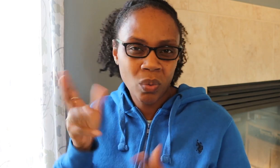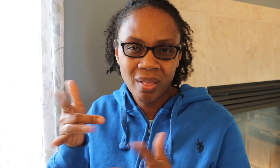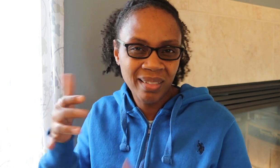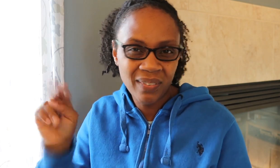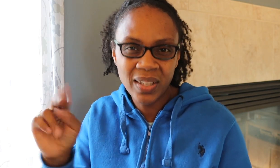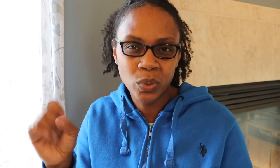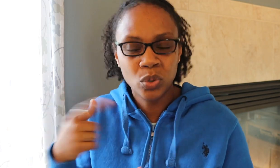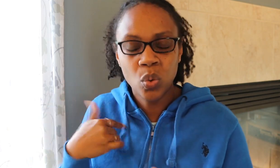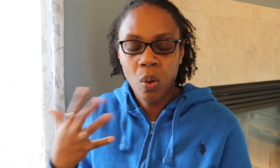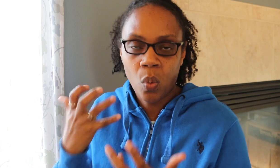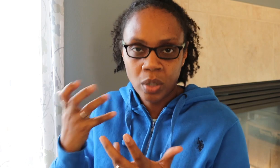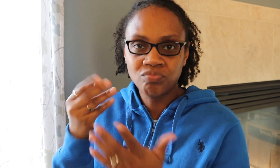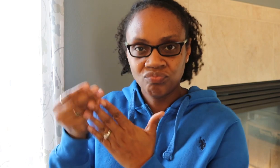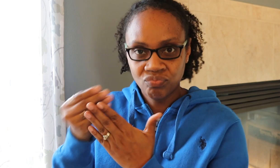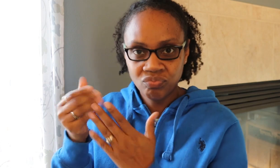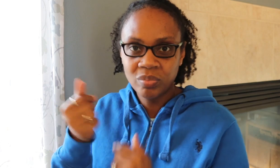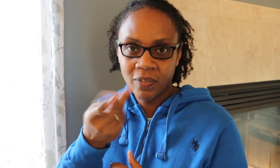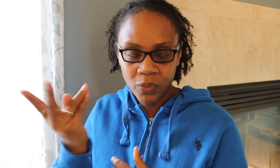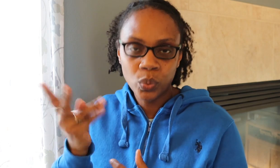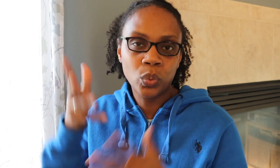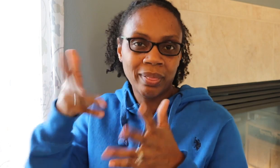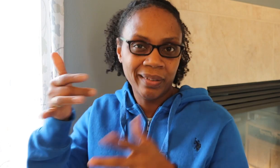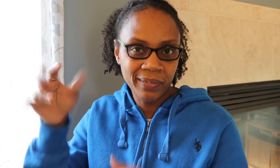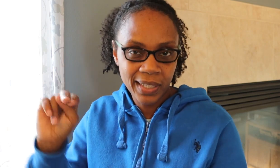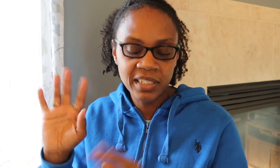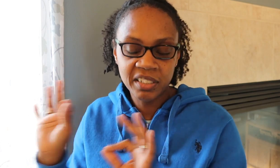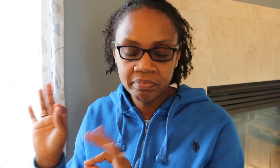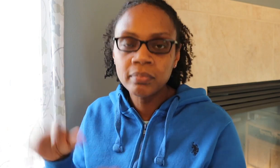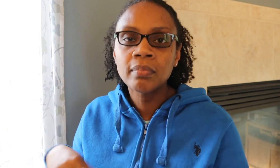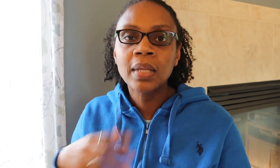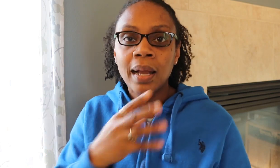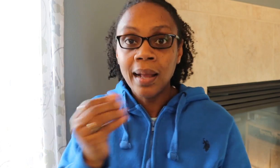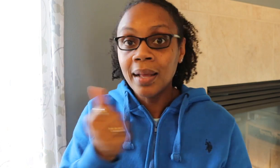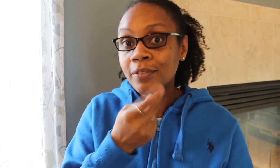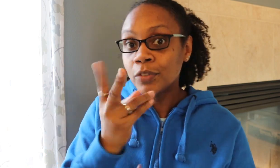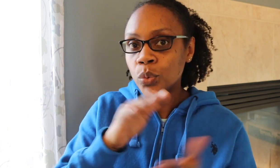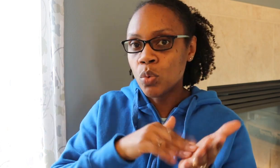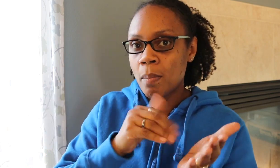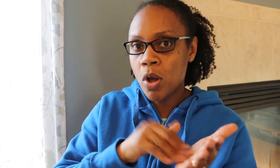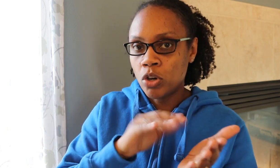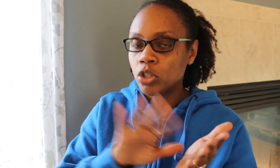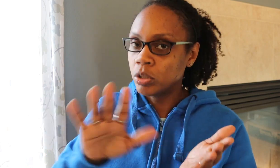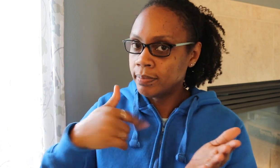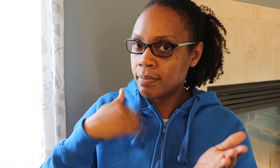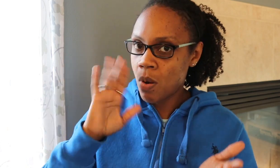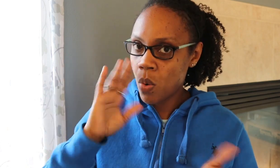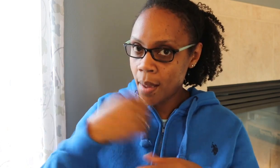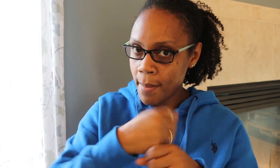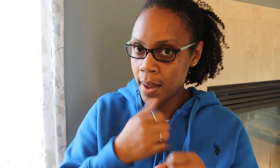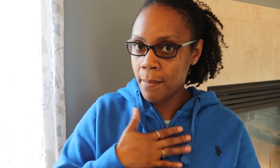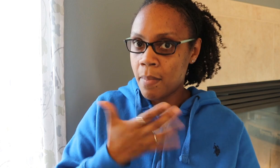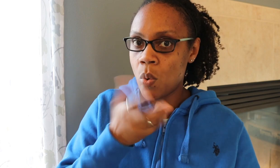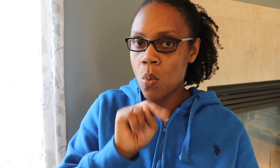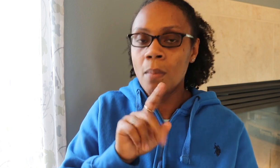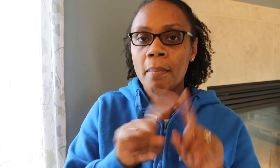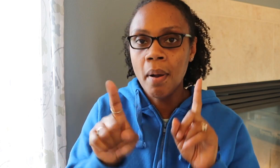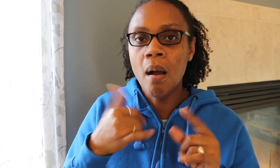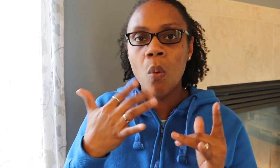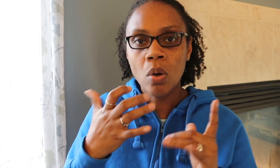don't tend to make my own leave-in. I just want to have a few store-bought things ready to use. Same thing with butters.